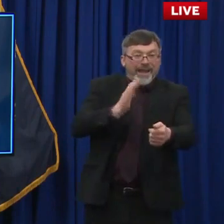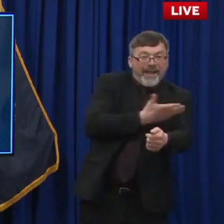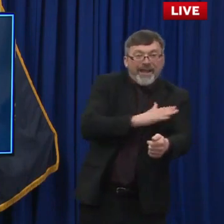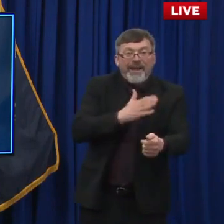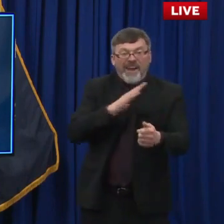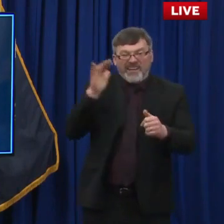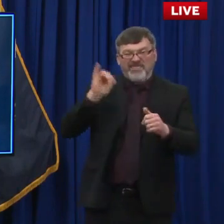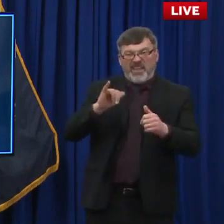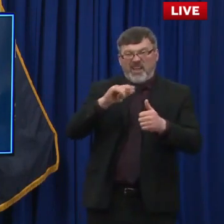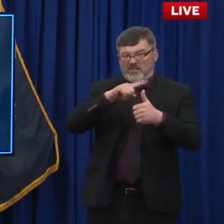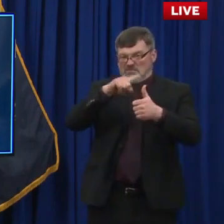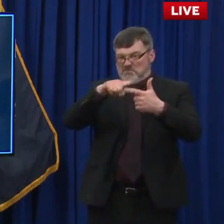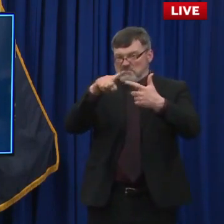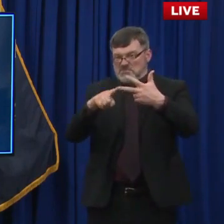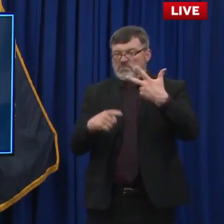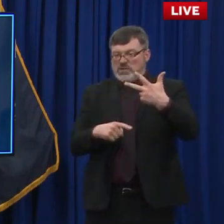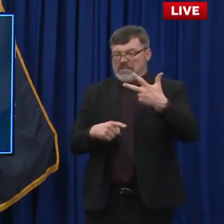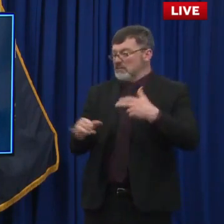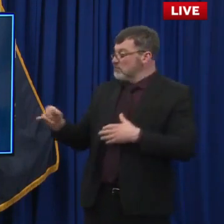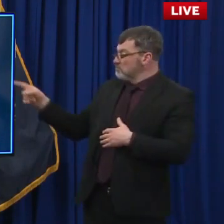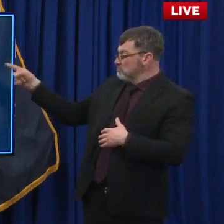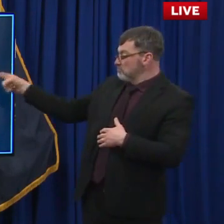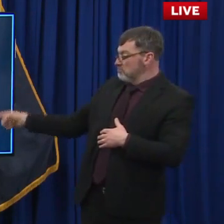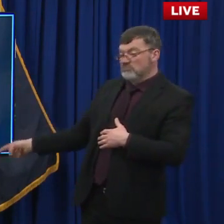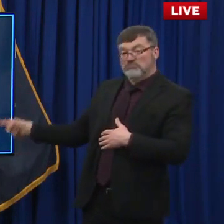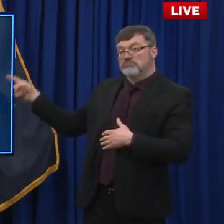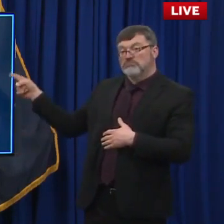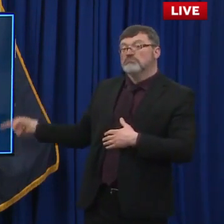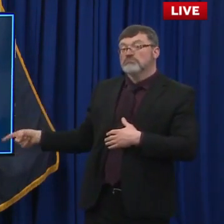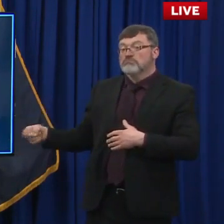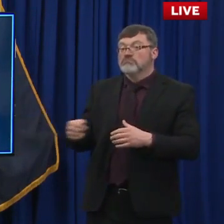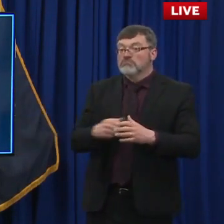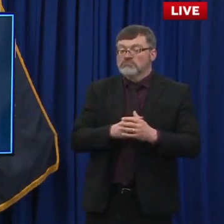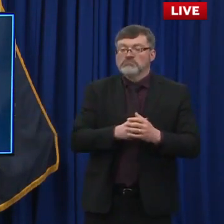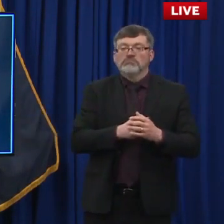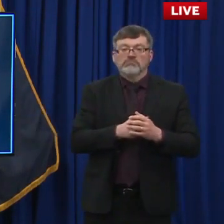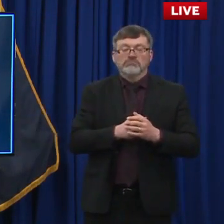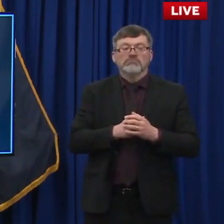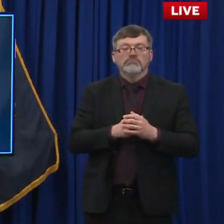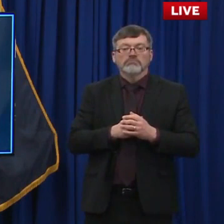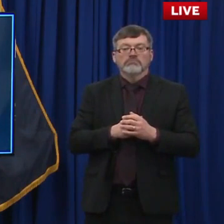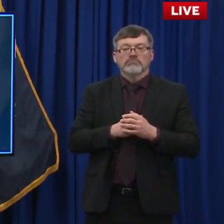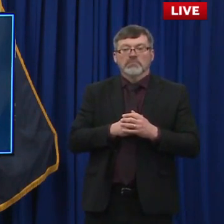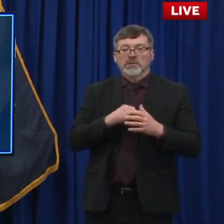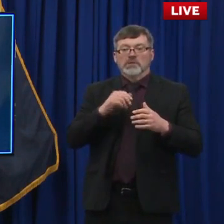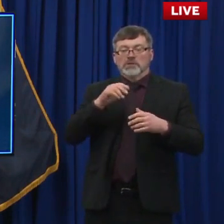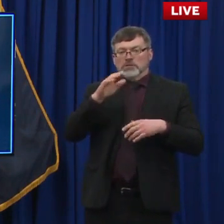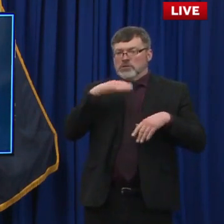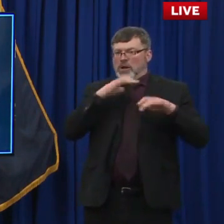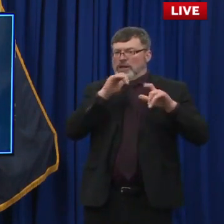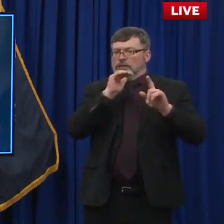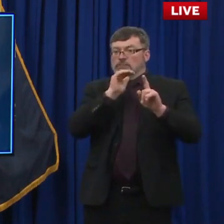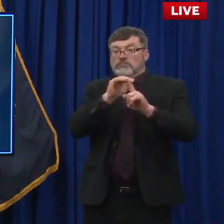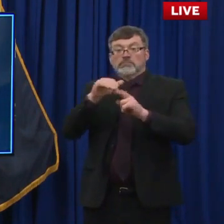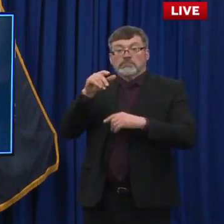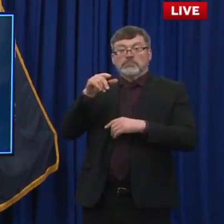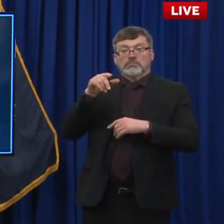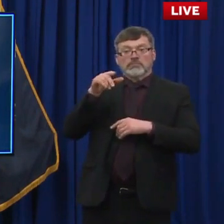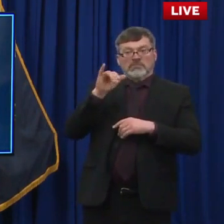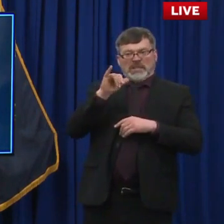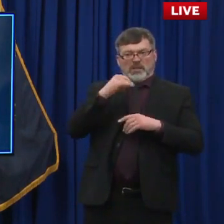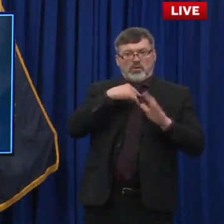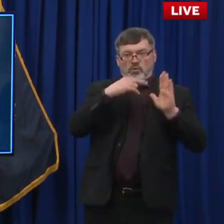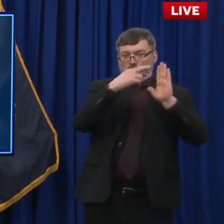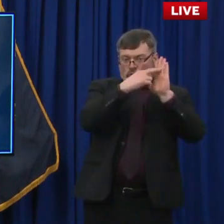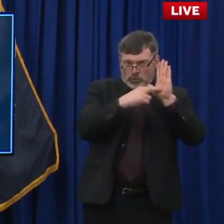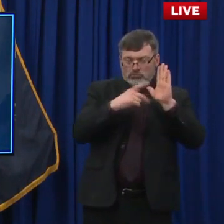Hampshire or open up New Hampshire, uh, committee looked at and, uh, and again provided some recommendations to both my office